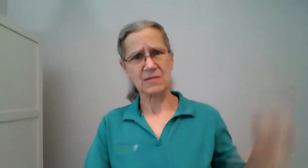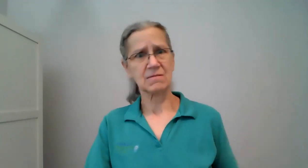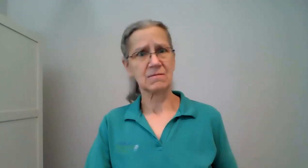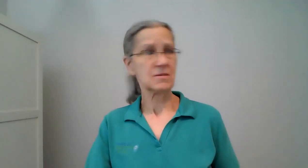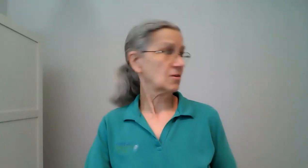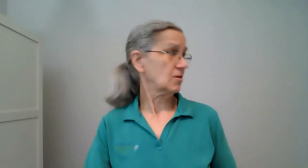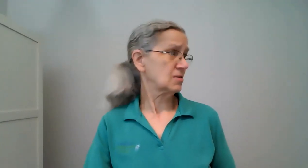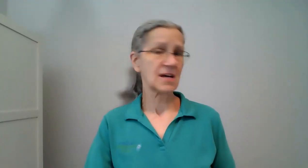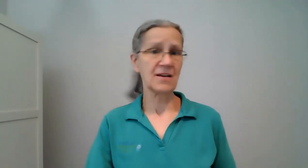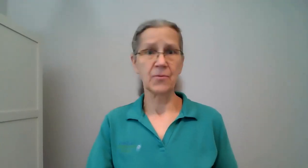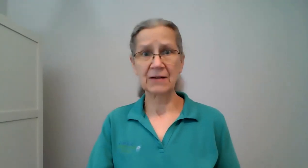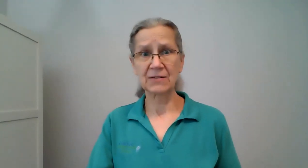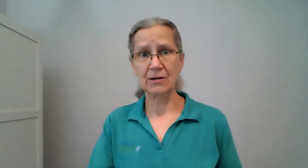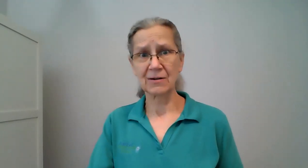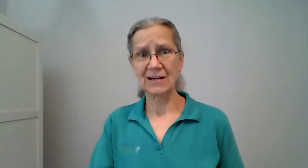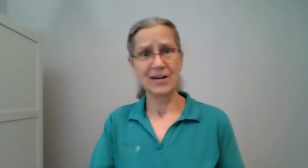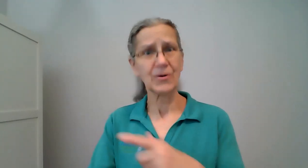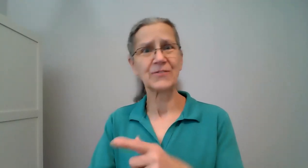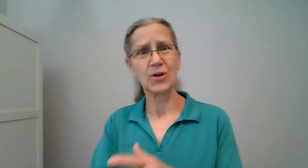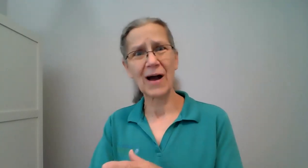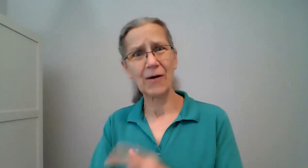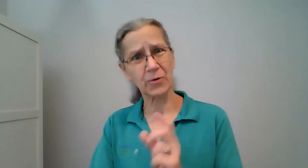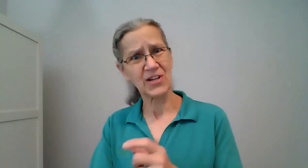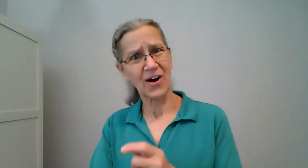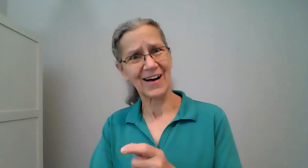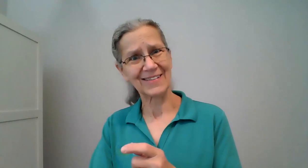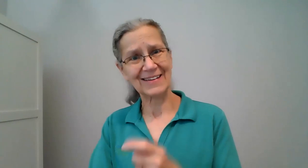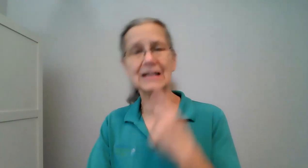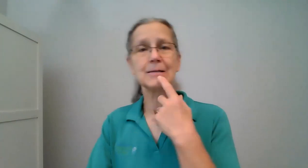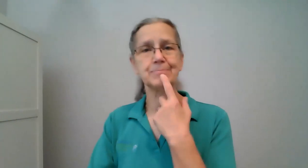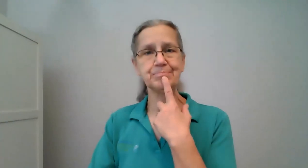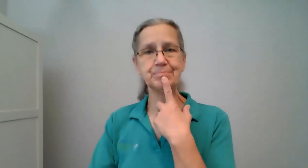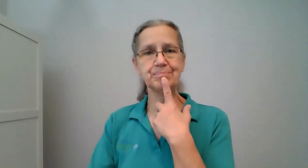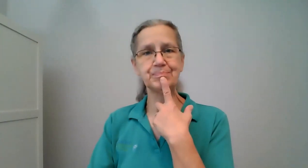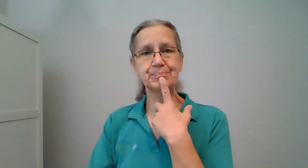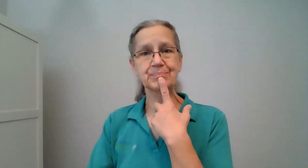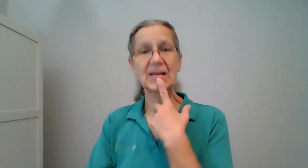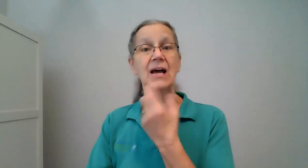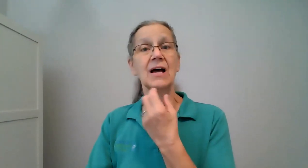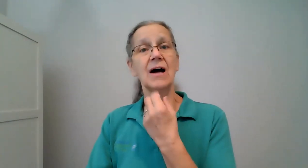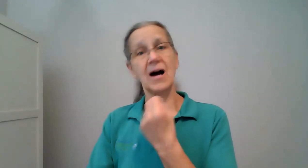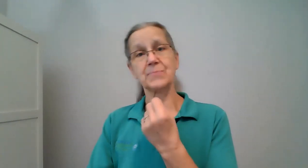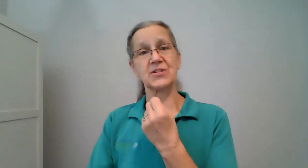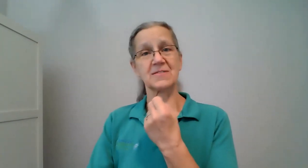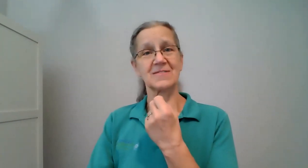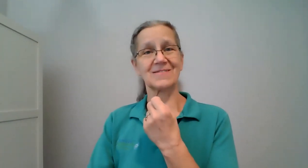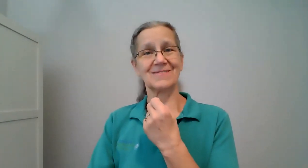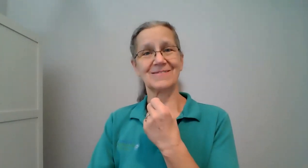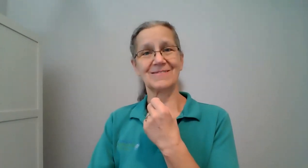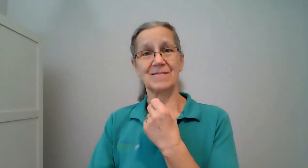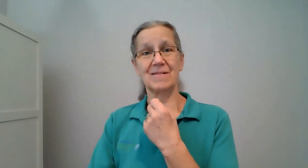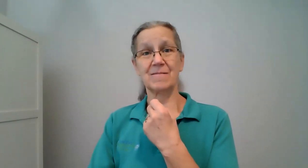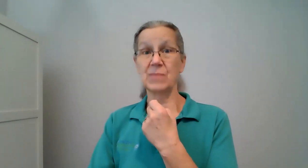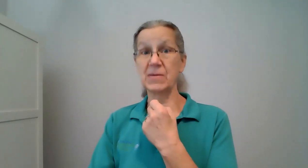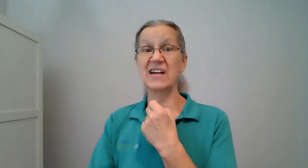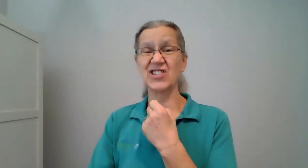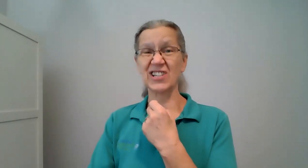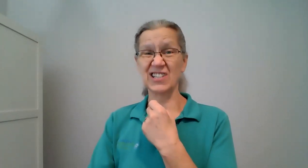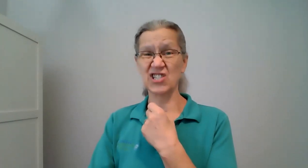there's a whole set of them out there and i don't have to go out where it's hot options maybe i should at least